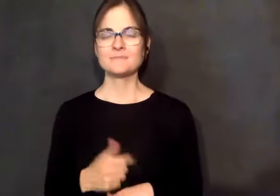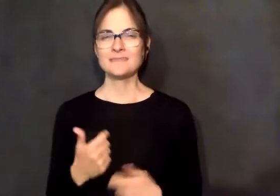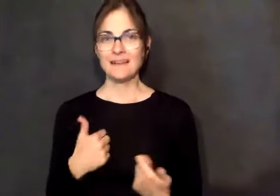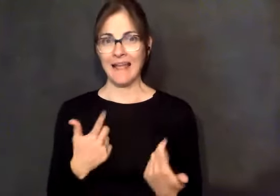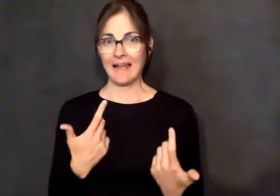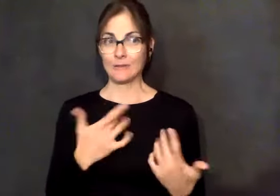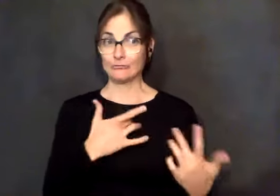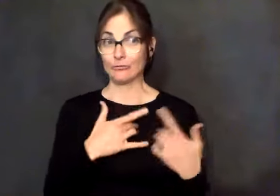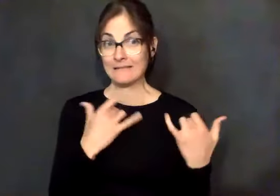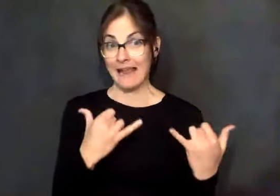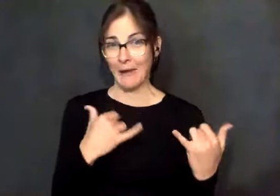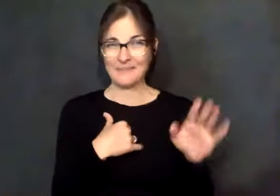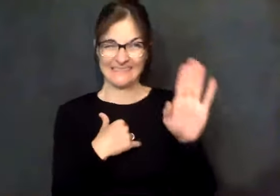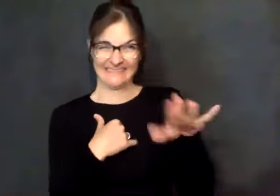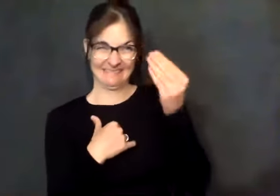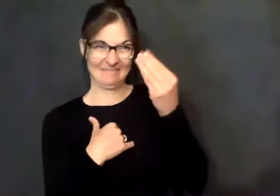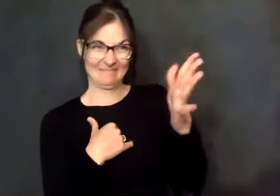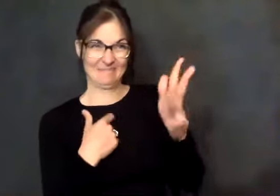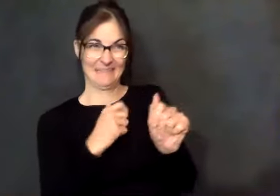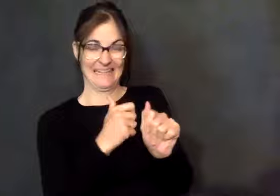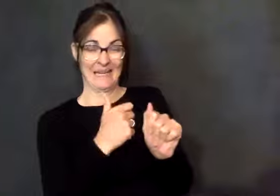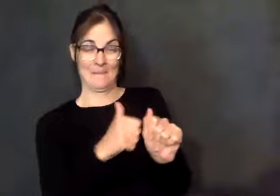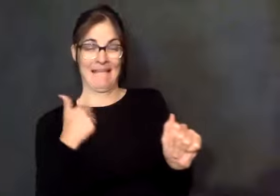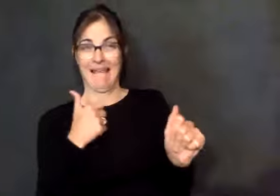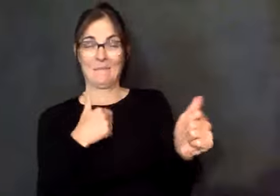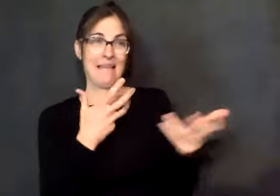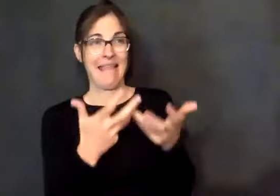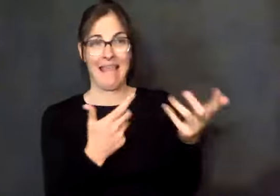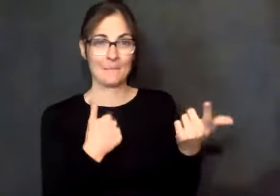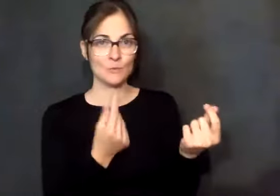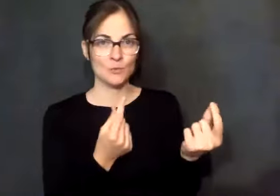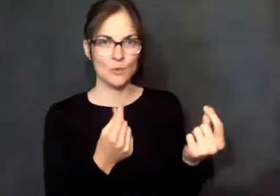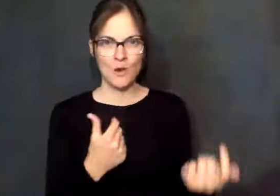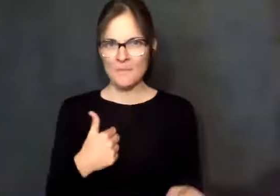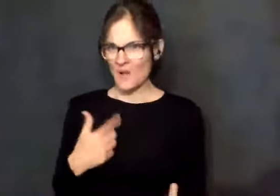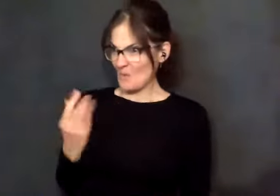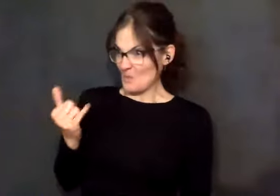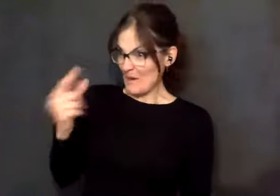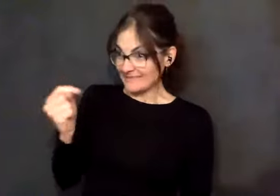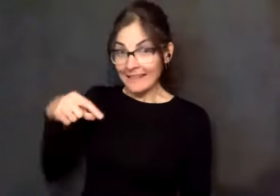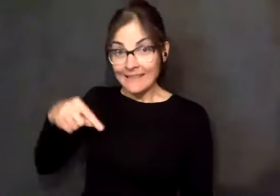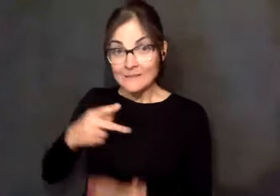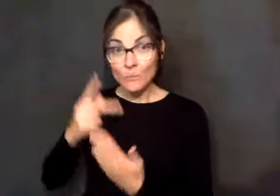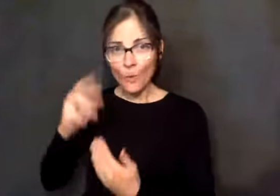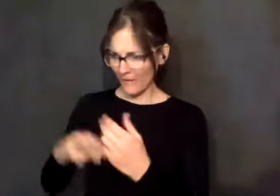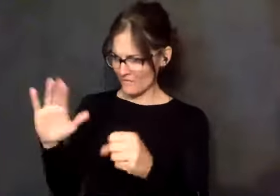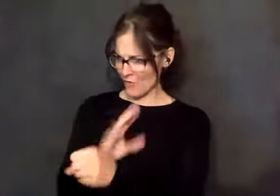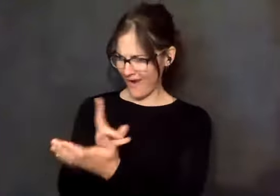a program of rigorous honesty. What the hell do you think you're doing? And I said, that's called tax evasion, my child.